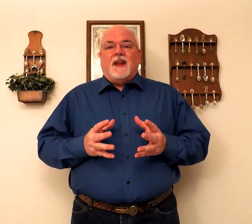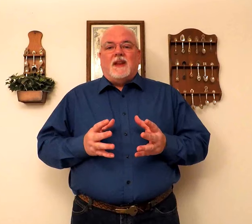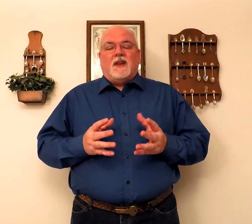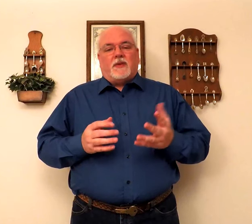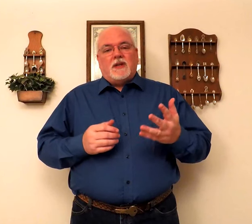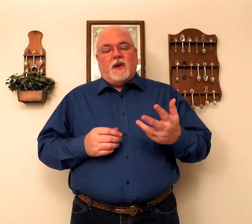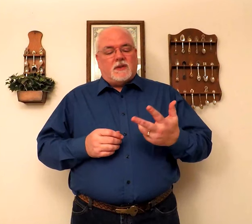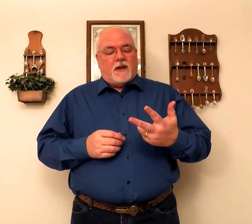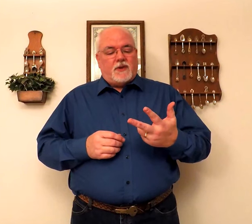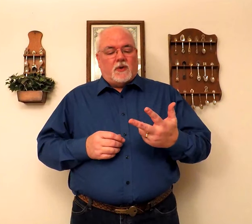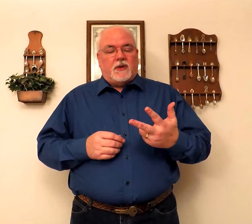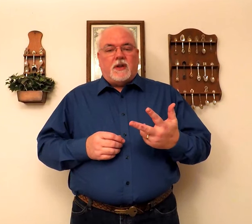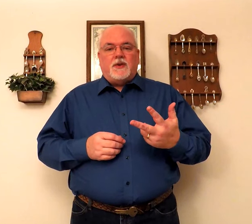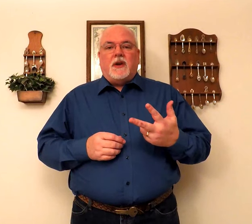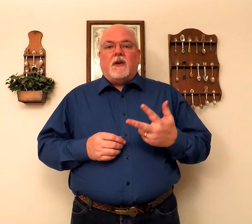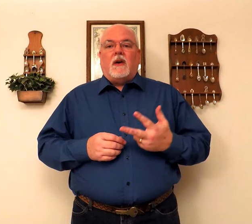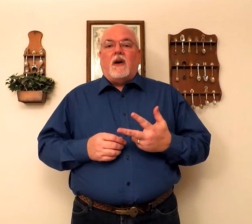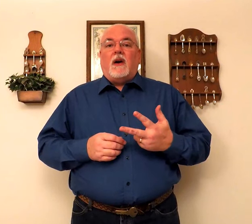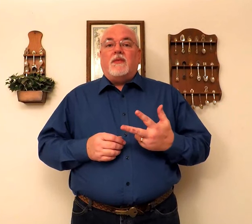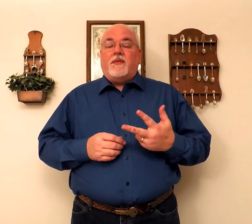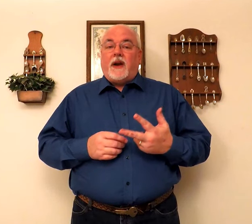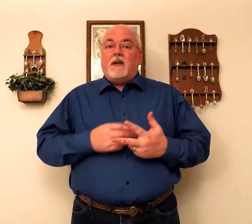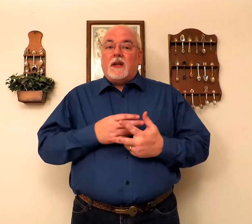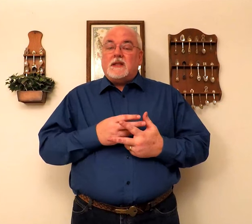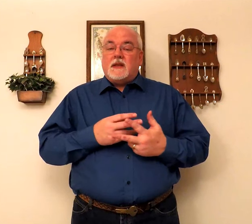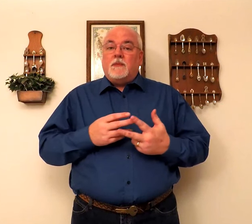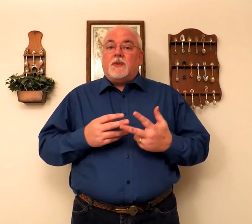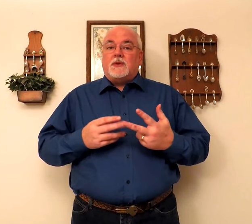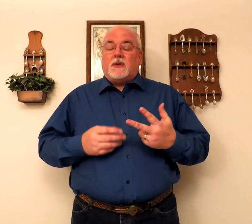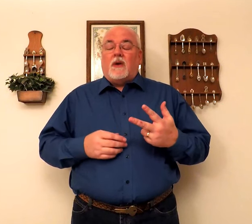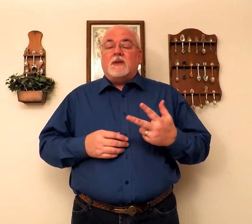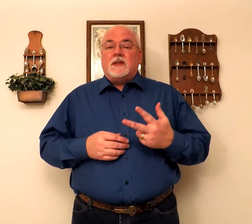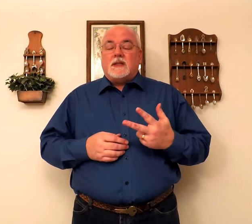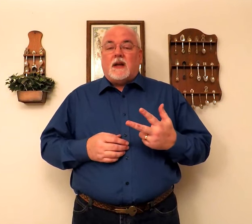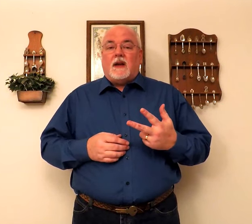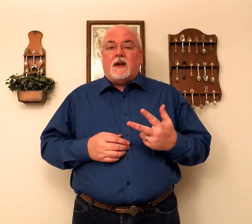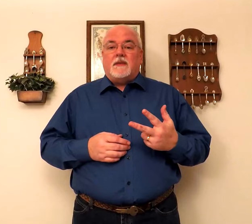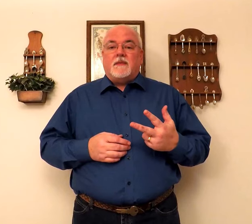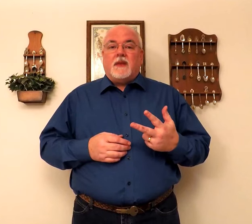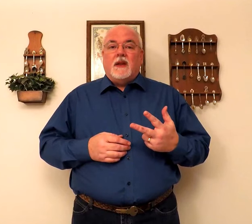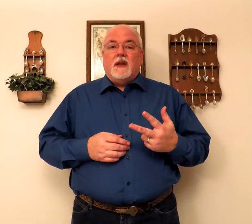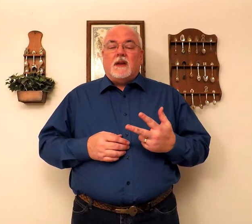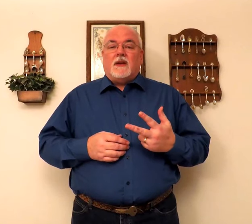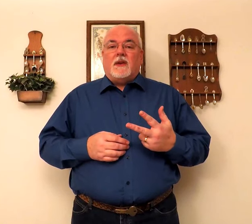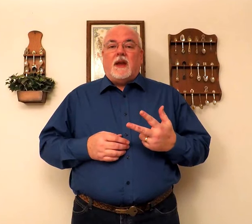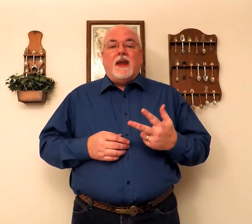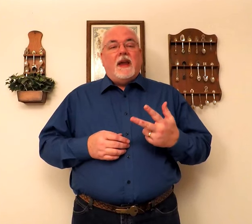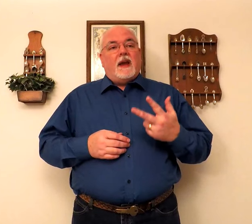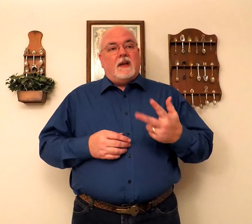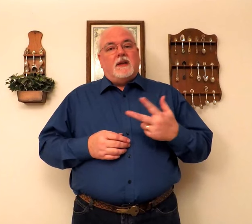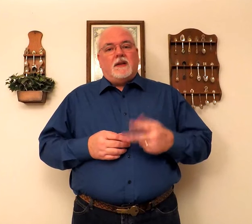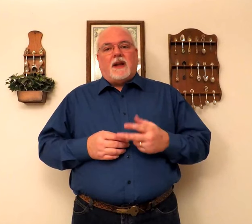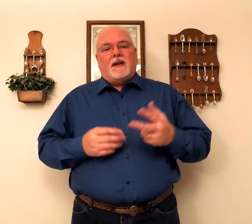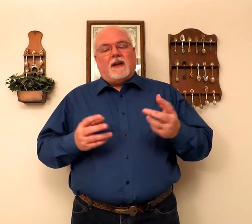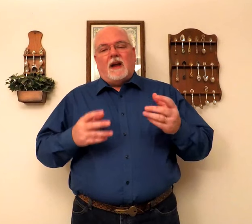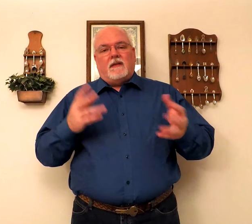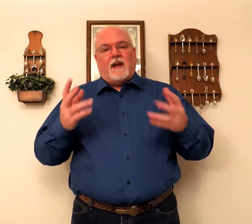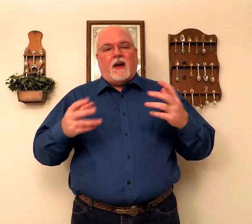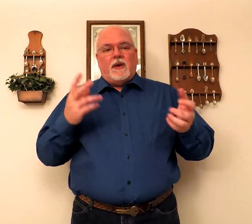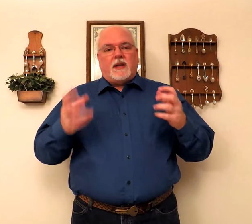The three songs that I've chosen this year are fairly simple songs to sign. Okay, I always